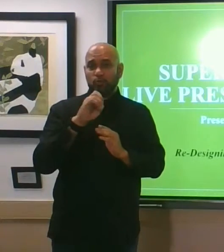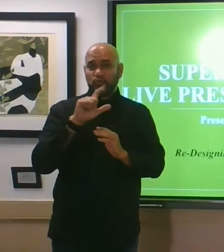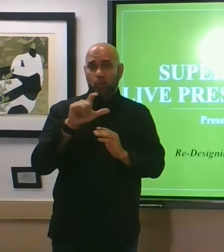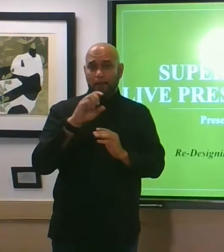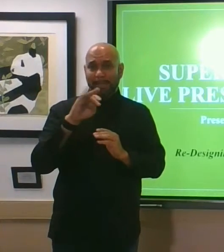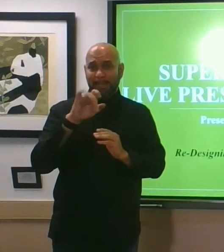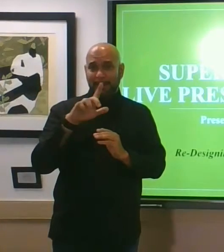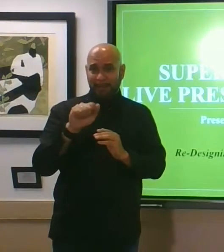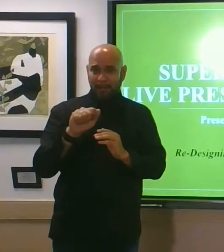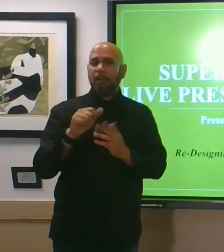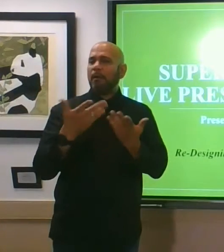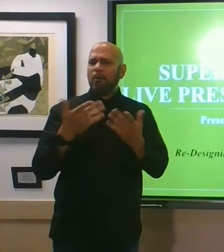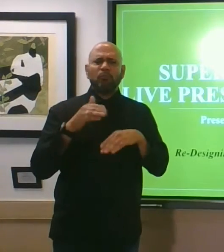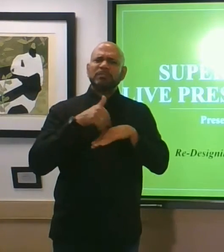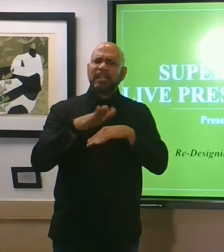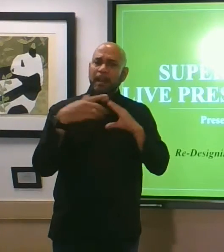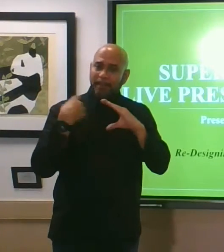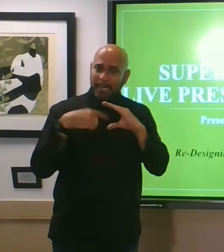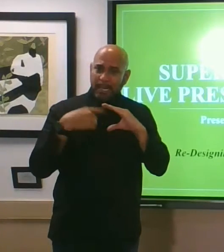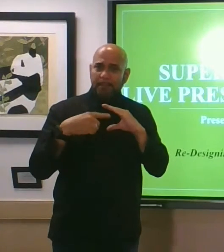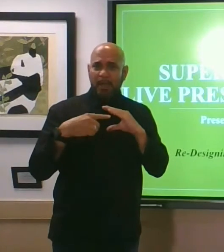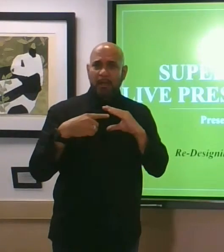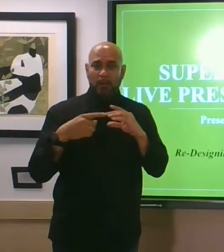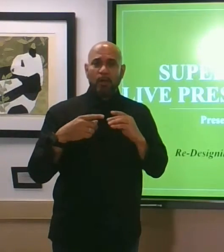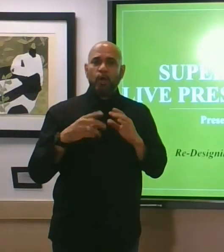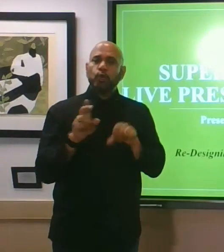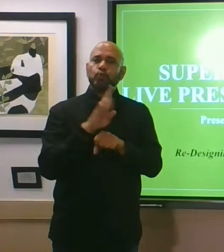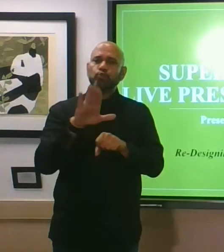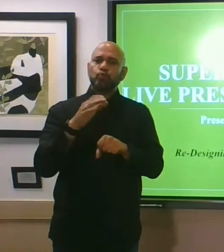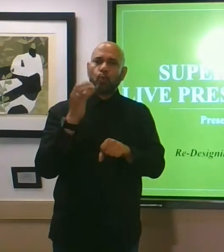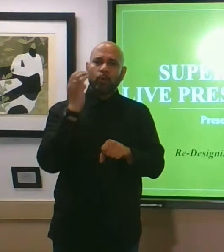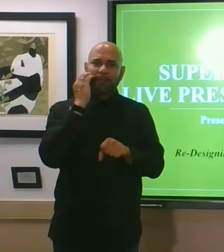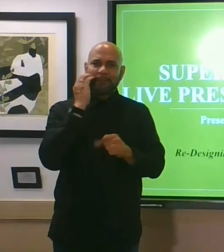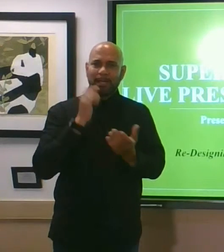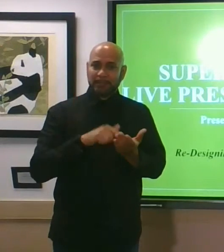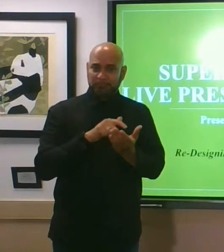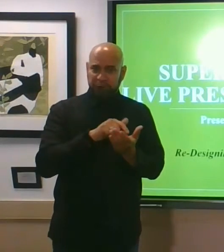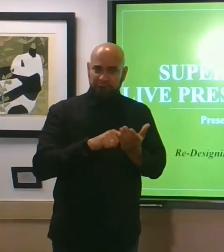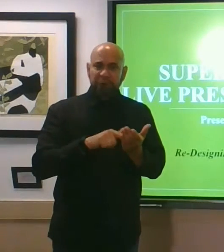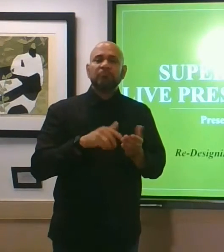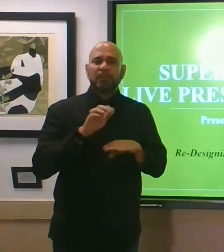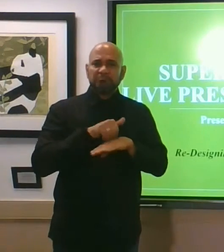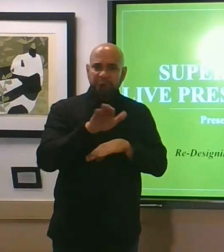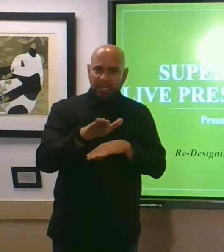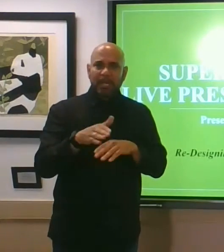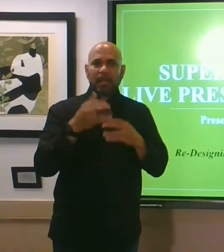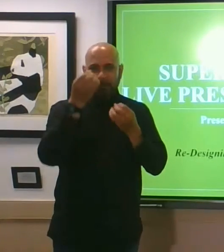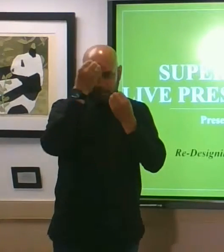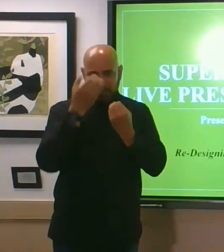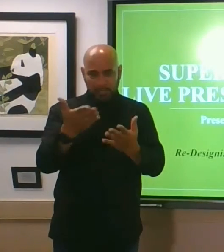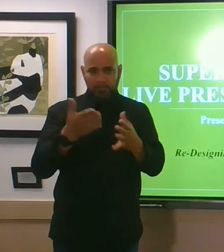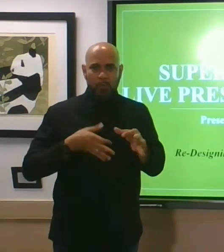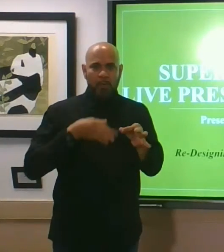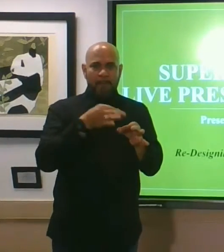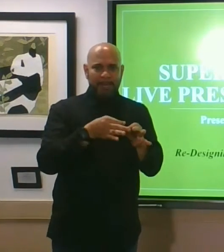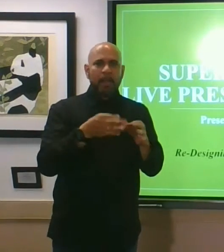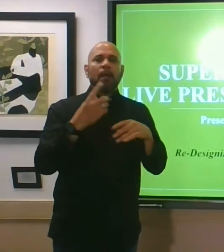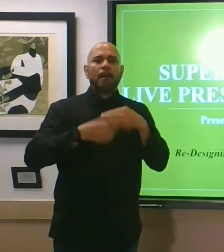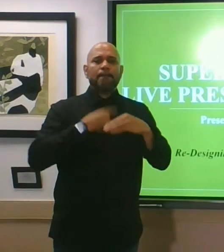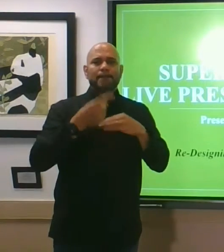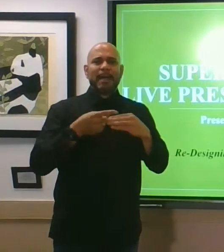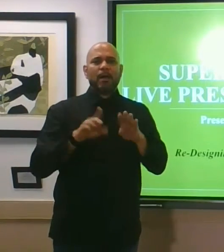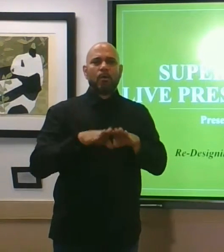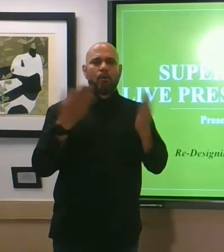email while you if you can using your device to let them know that we're sharing a very very important update relative to the